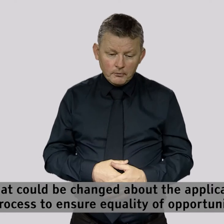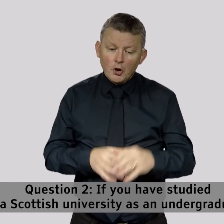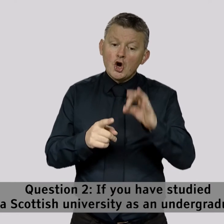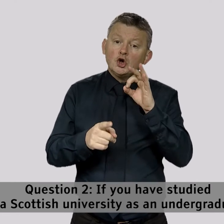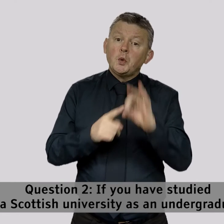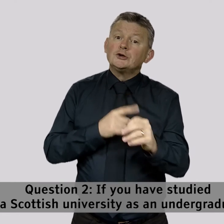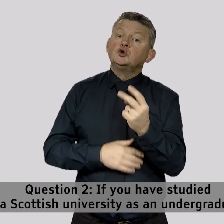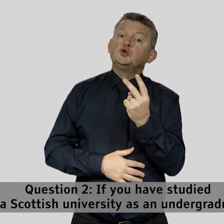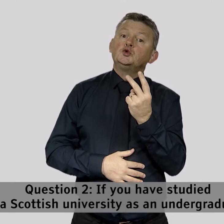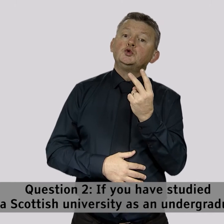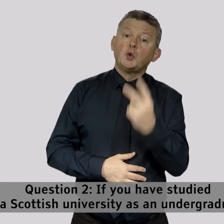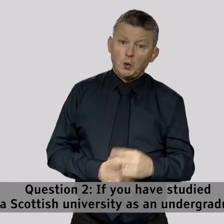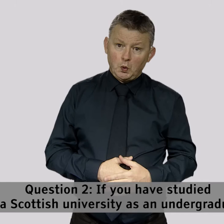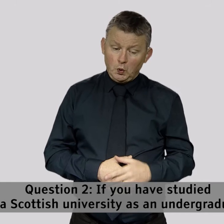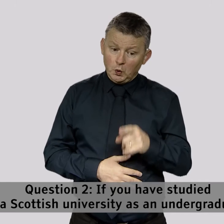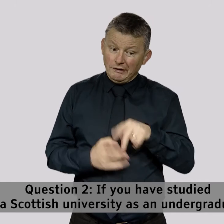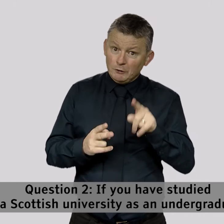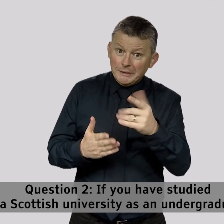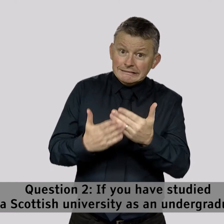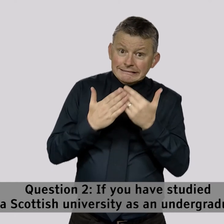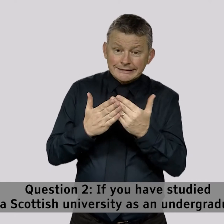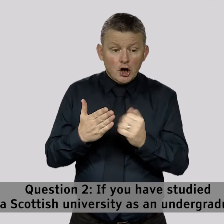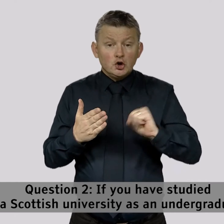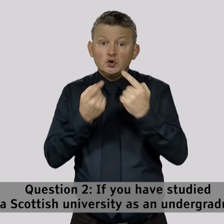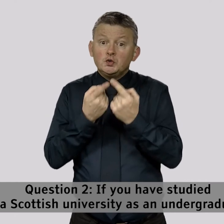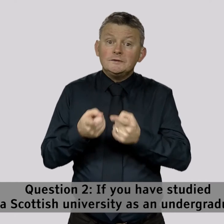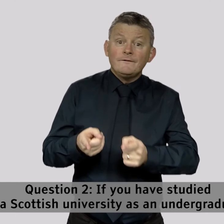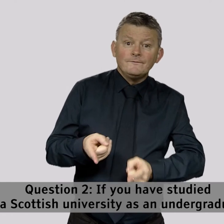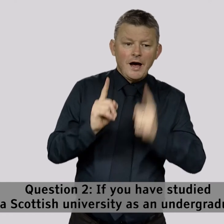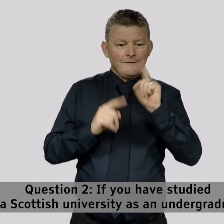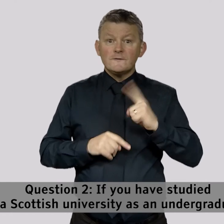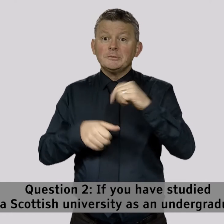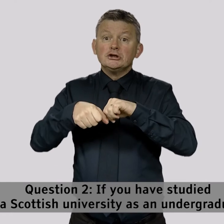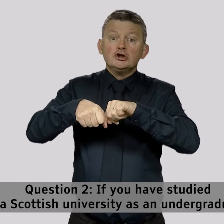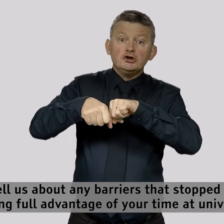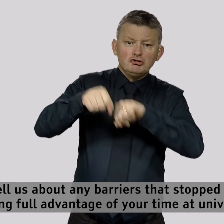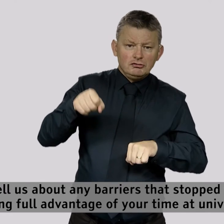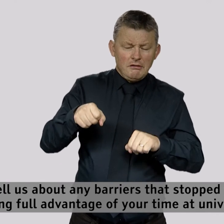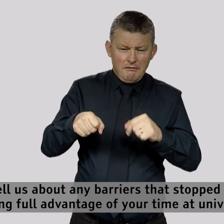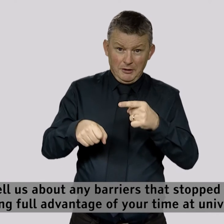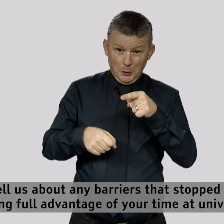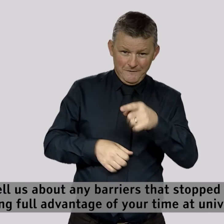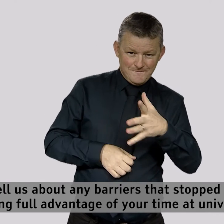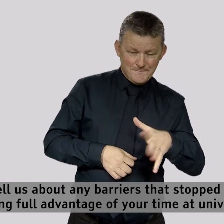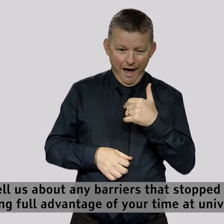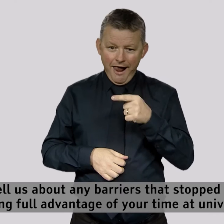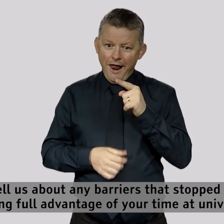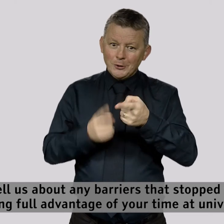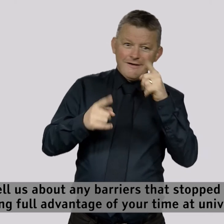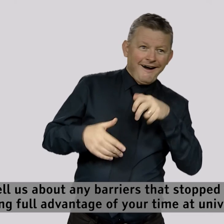Question 2. If you have studied at a Scottish university as an undergraduate, tell us about any barriers that stopped you